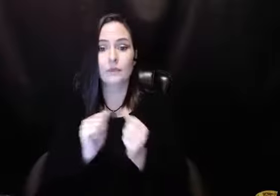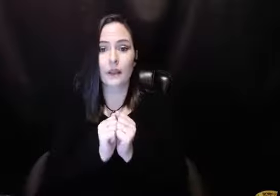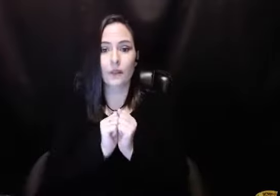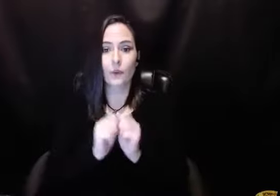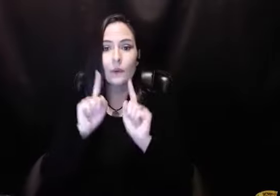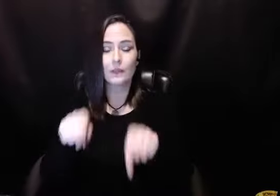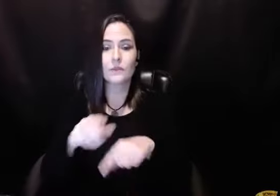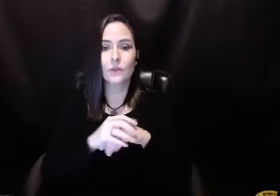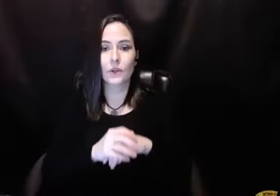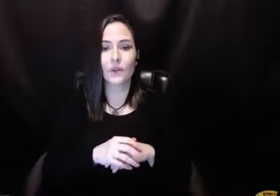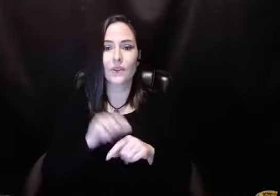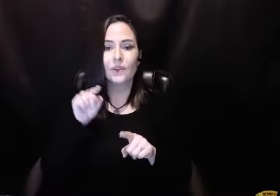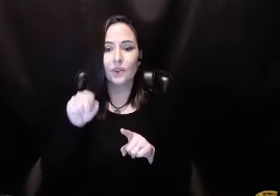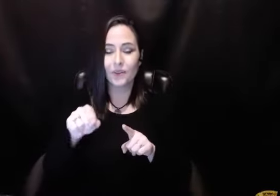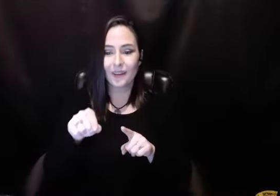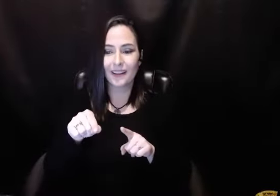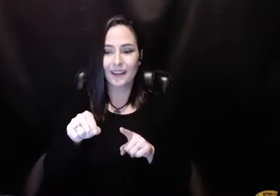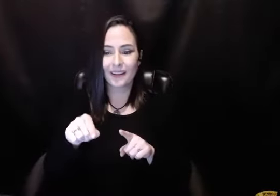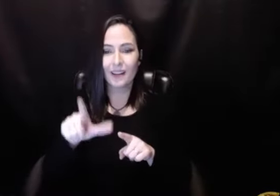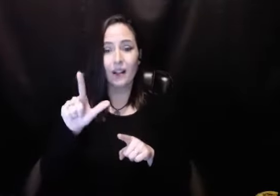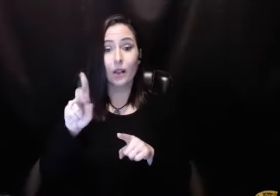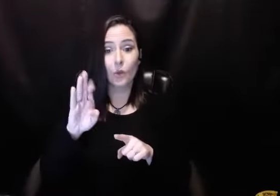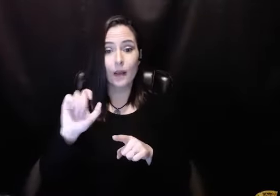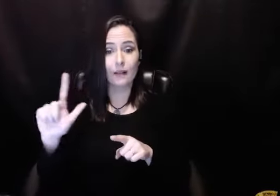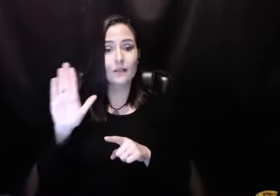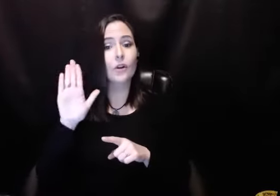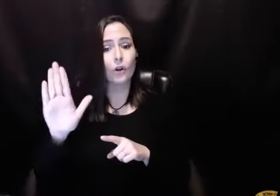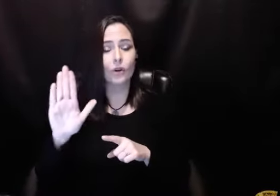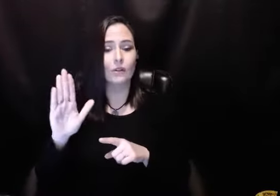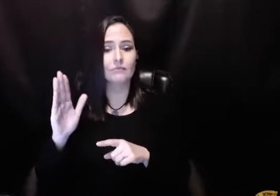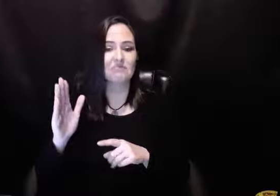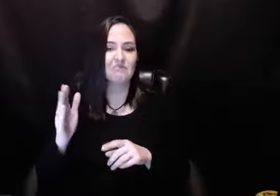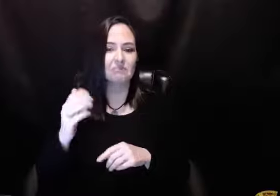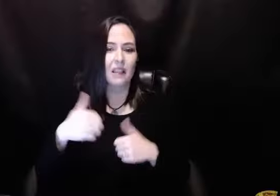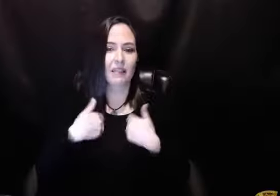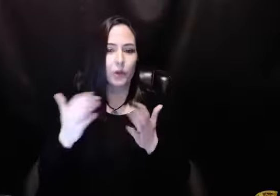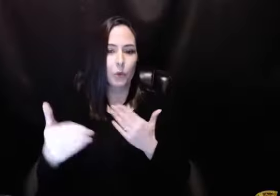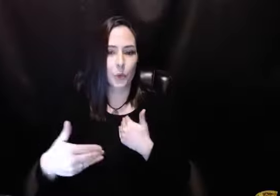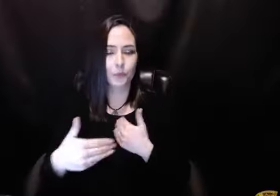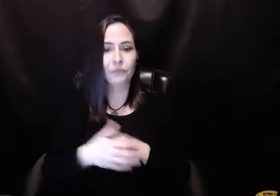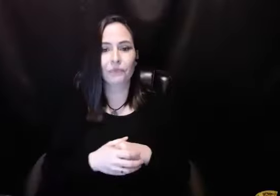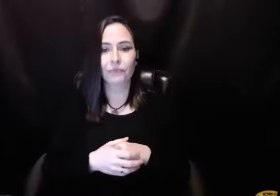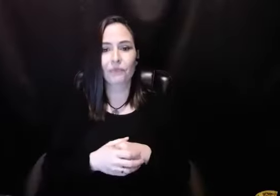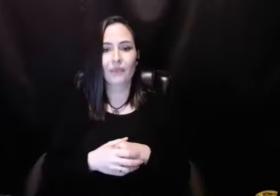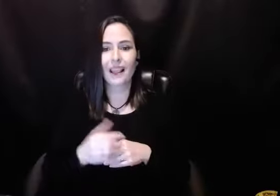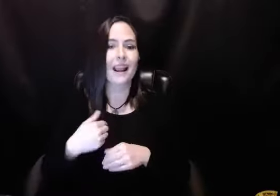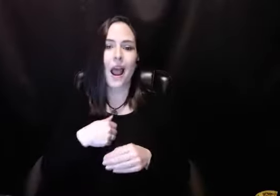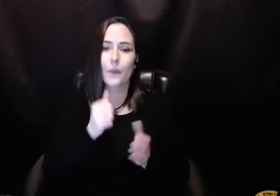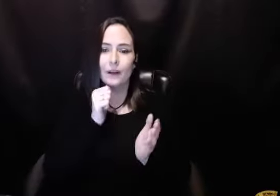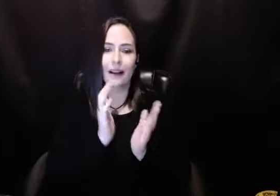called up and said, yeah, come on over. So we drive over and we're sitting in Lou Bell's front room. And this is all around. I'm